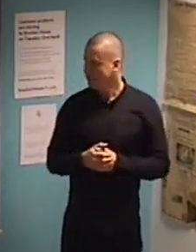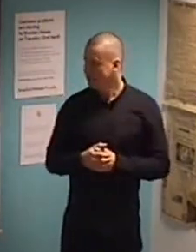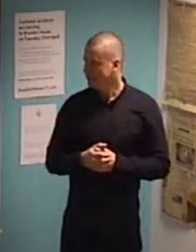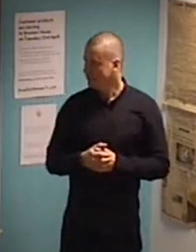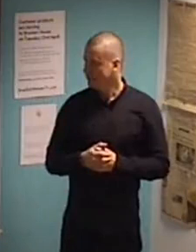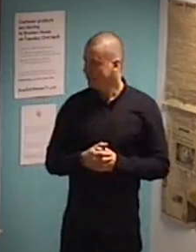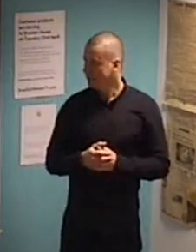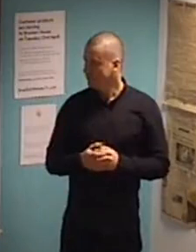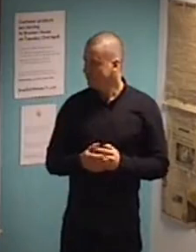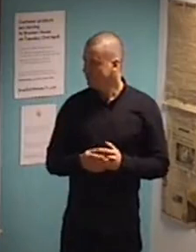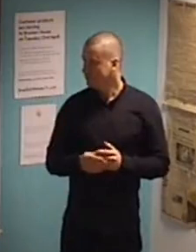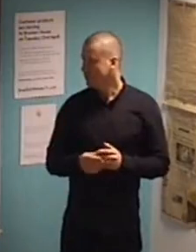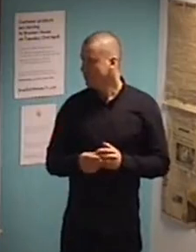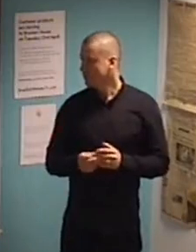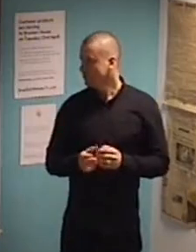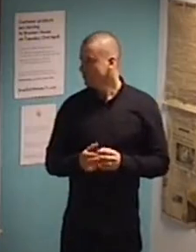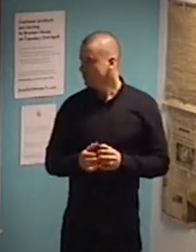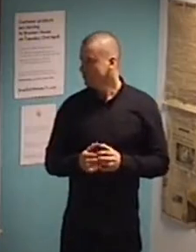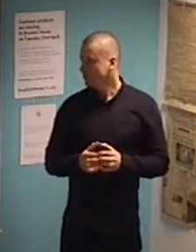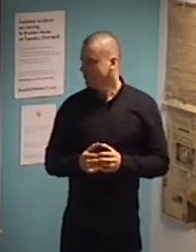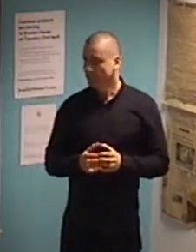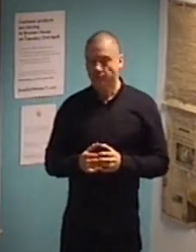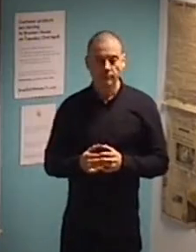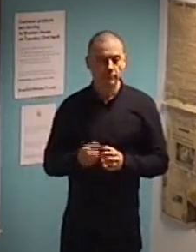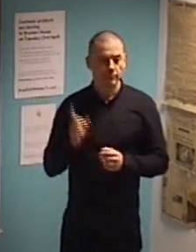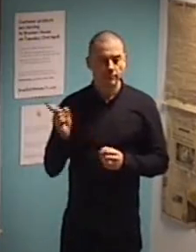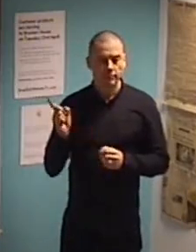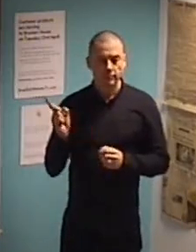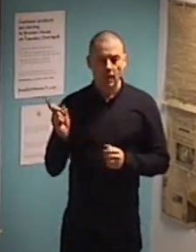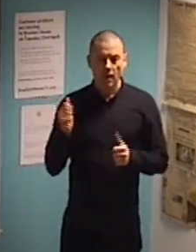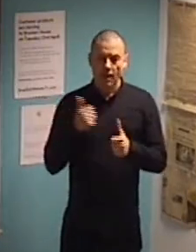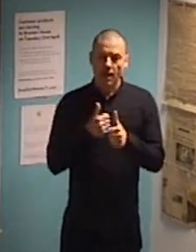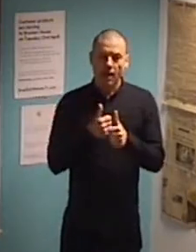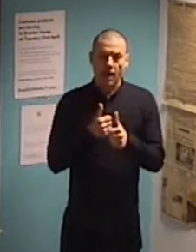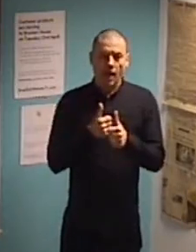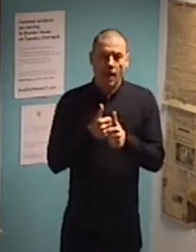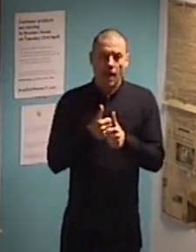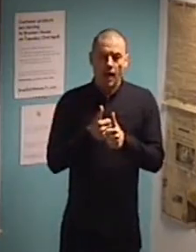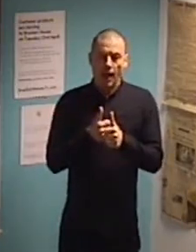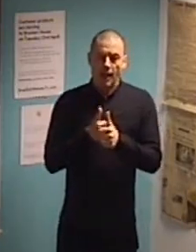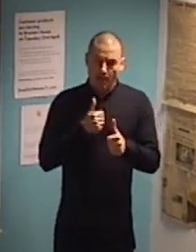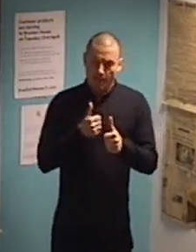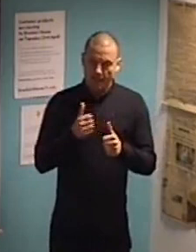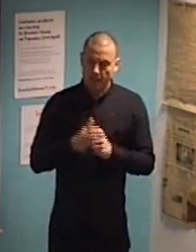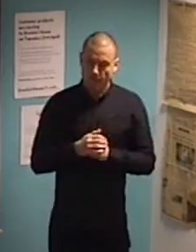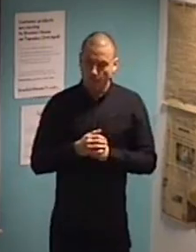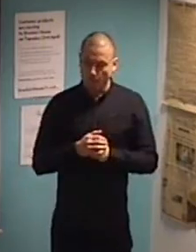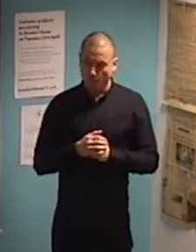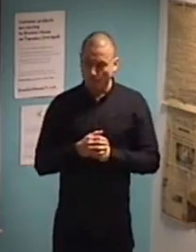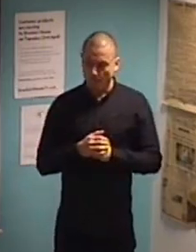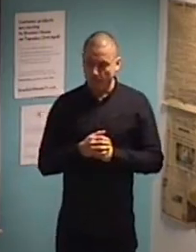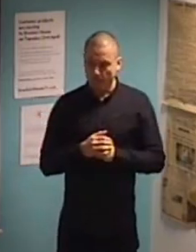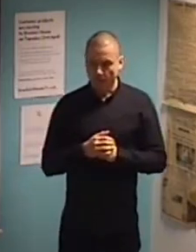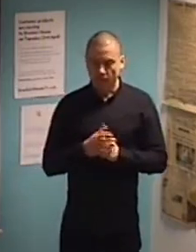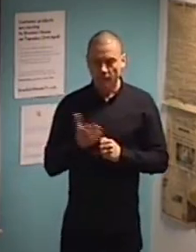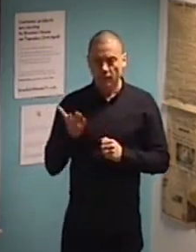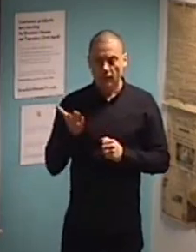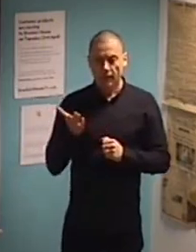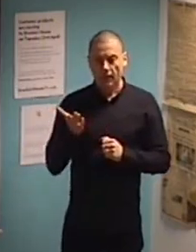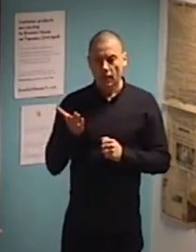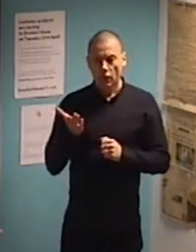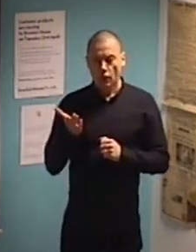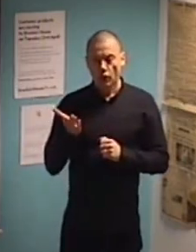So very quickly about the company, because actually most of my sharing is kind of based on my experience in this company, which was